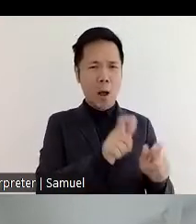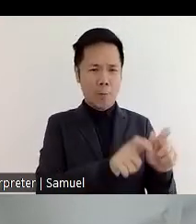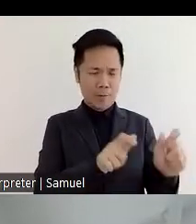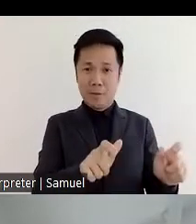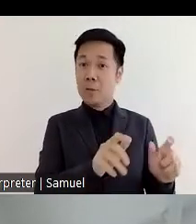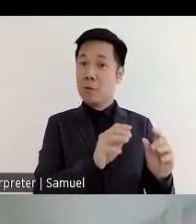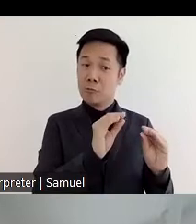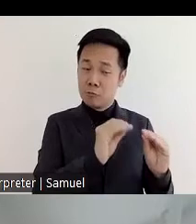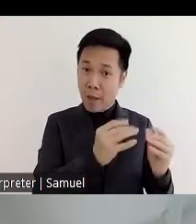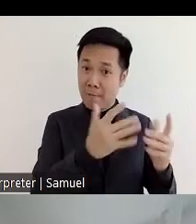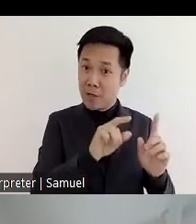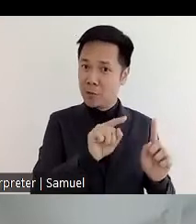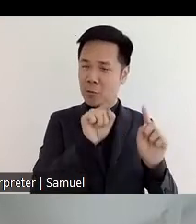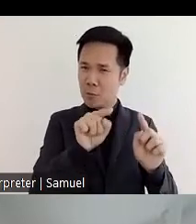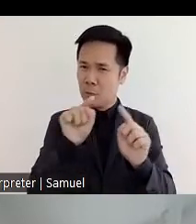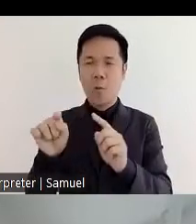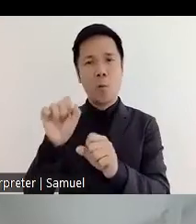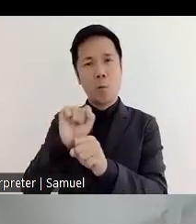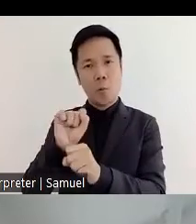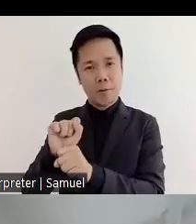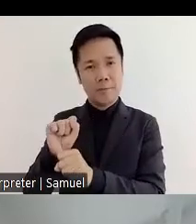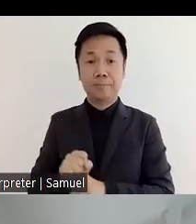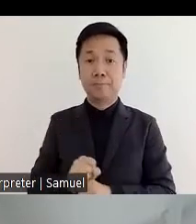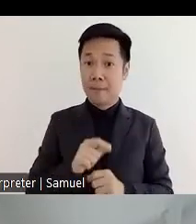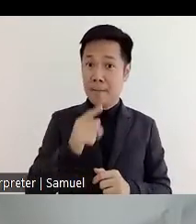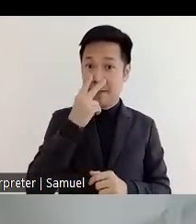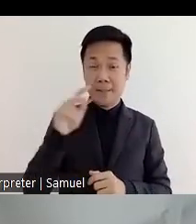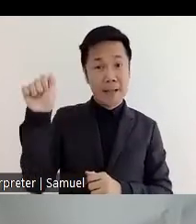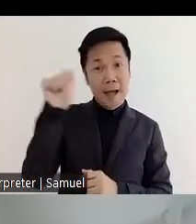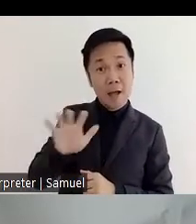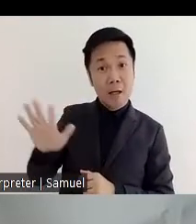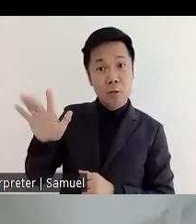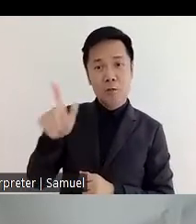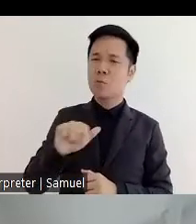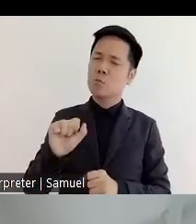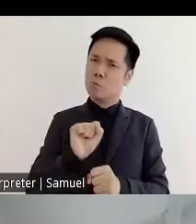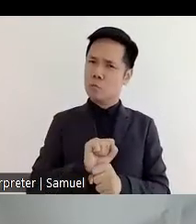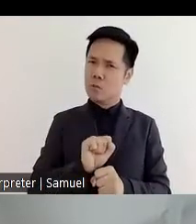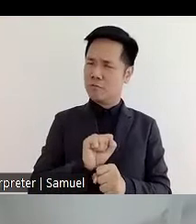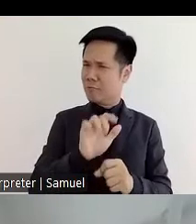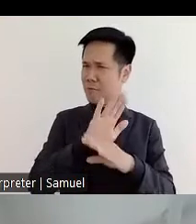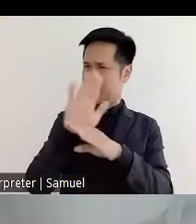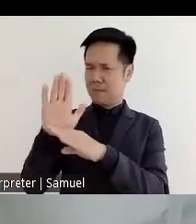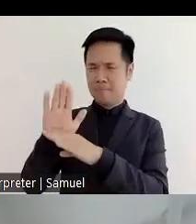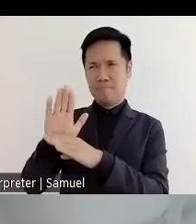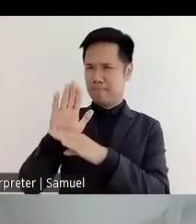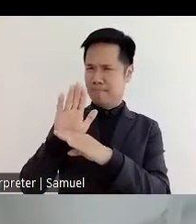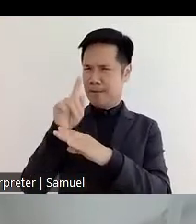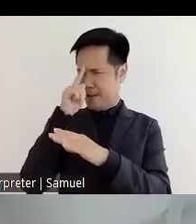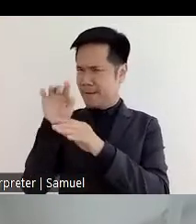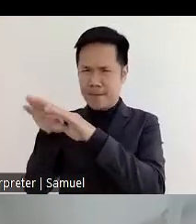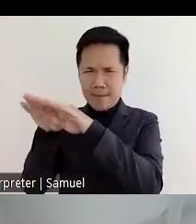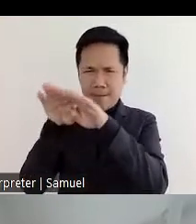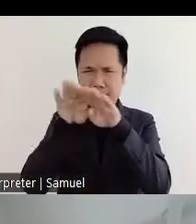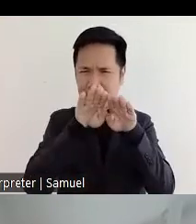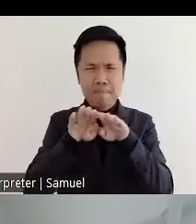of most of the Asian countries are the same so um we have been sharing our